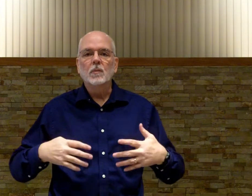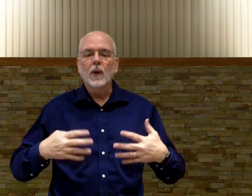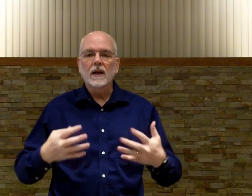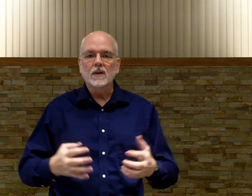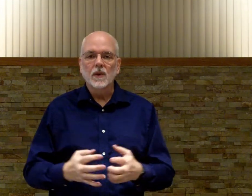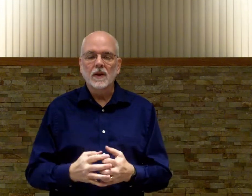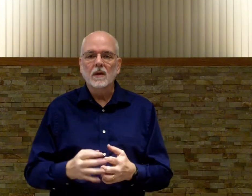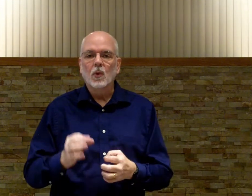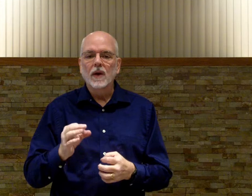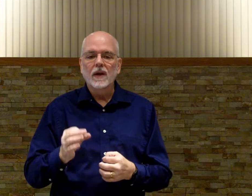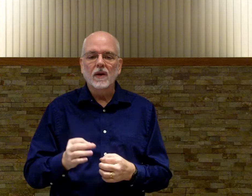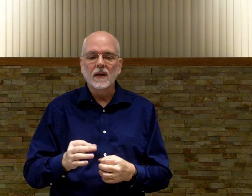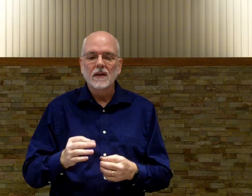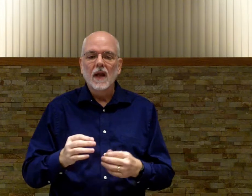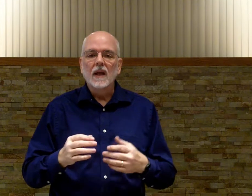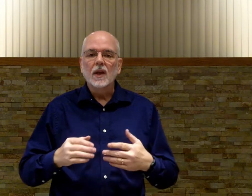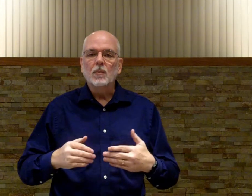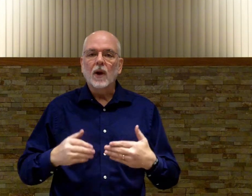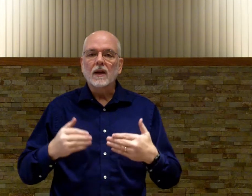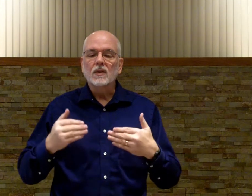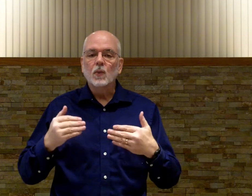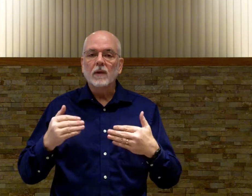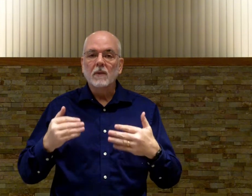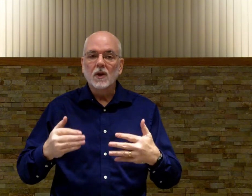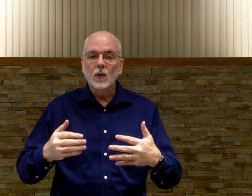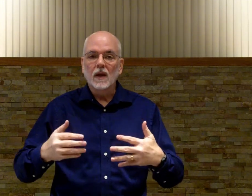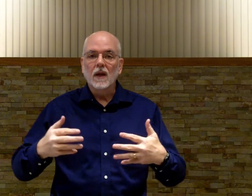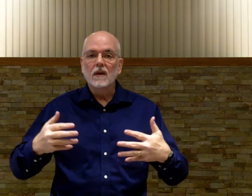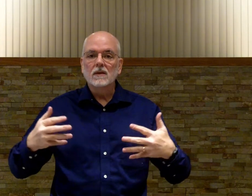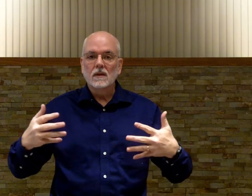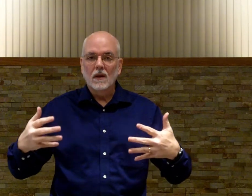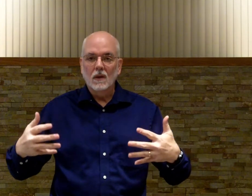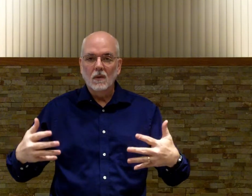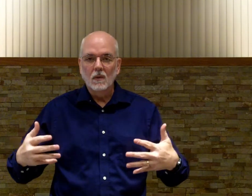can practice with it. And the point here is that you practice with me doing it slowly,